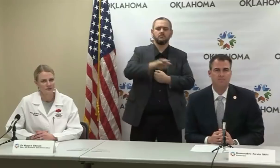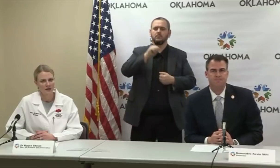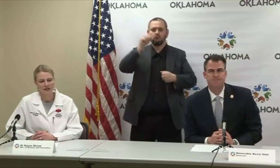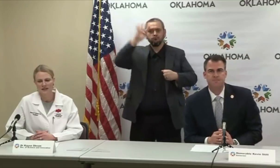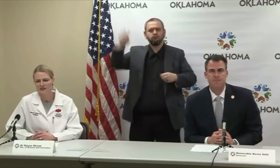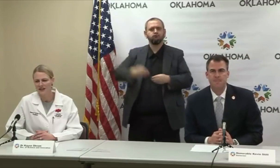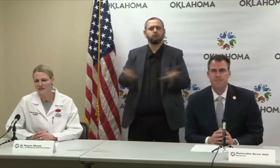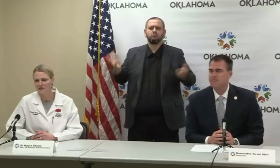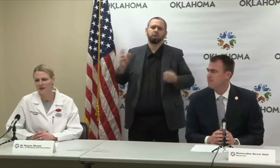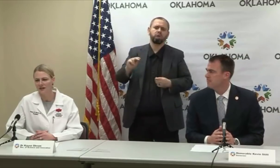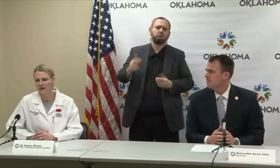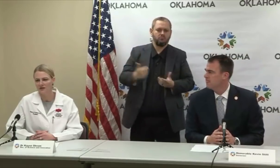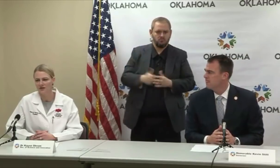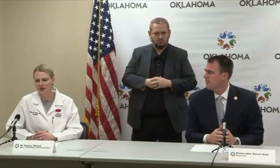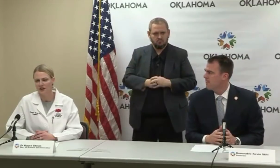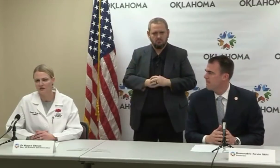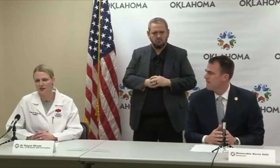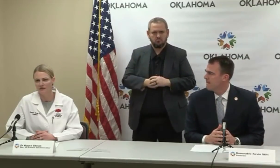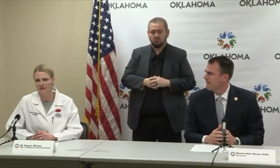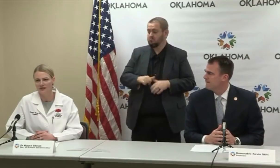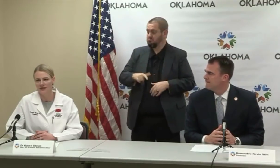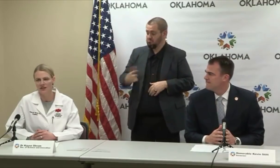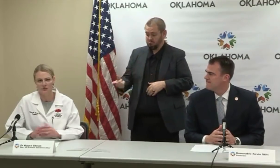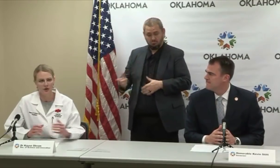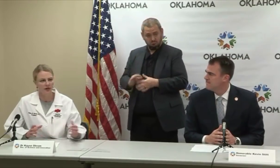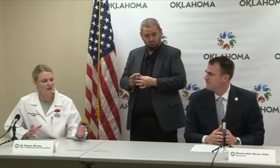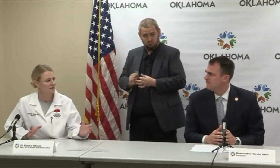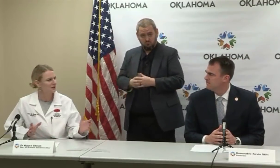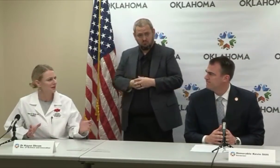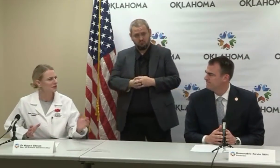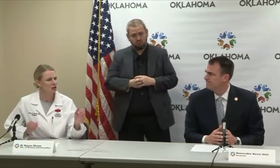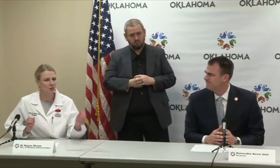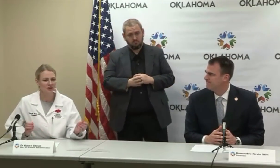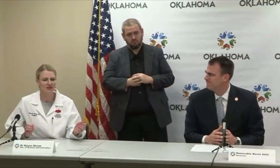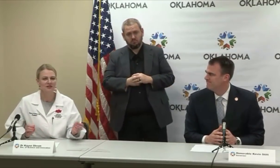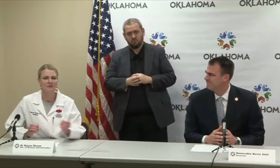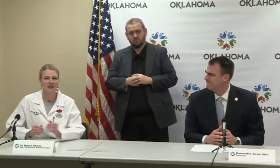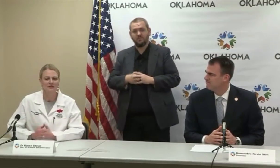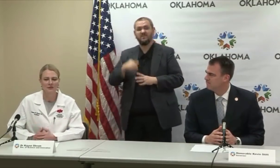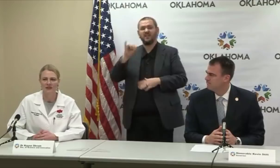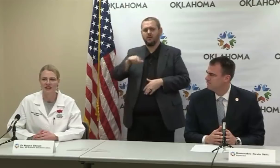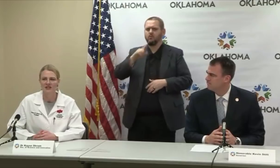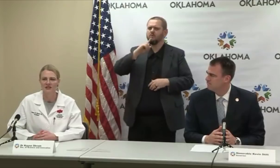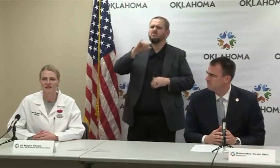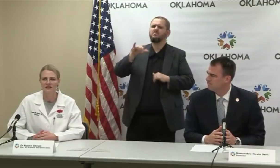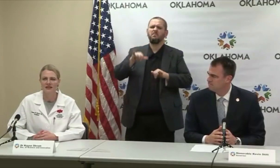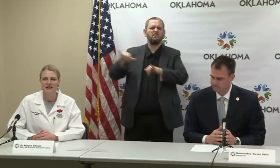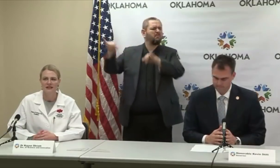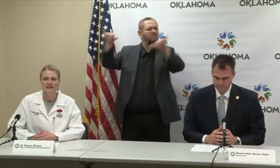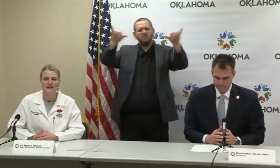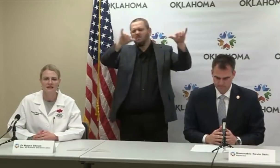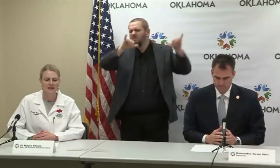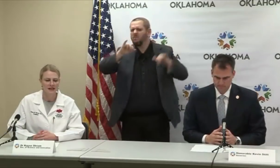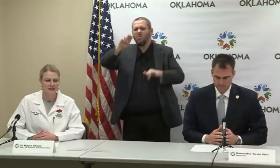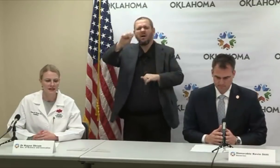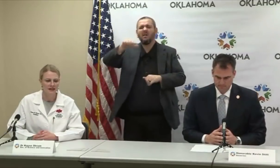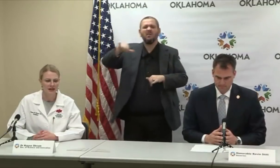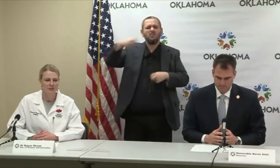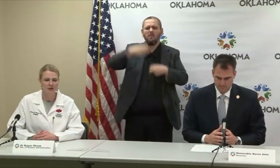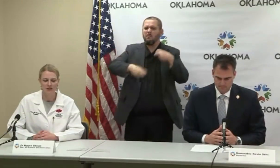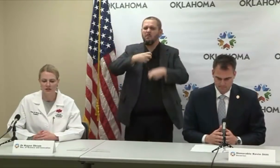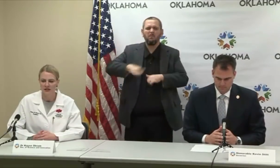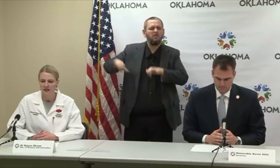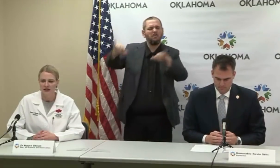as well. Yeah, and that's very illustrative of the nationwide kind of shortage in demand for reagent and